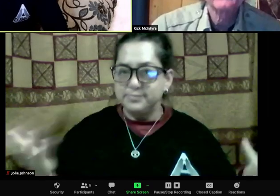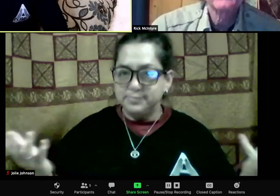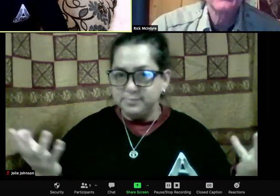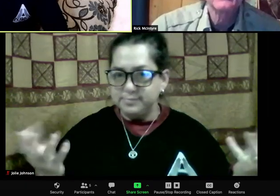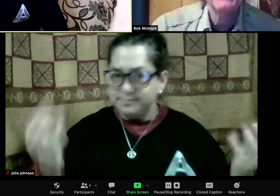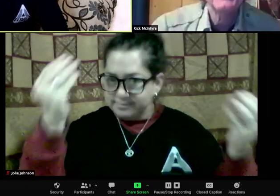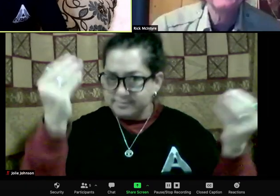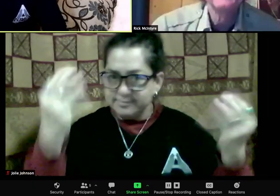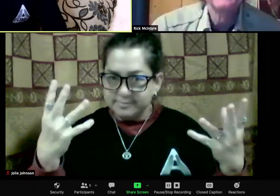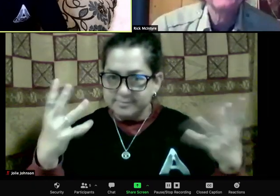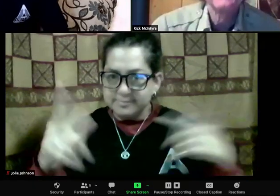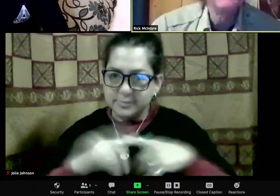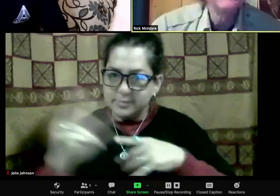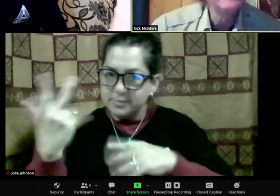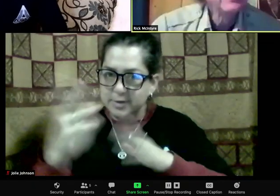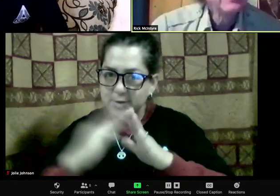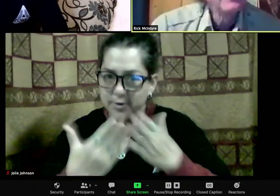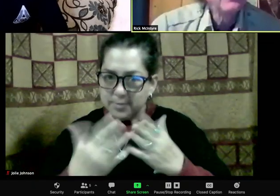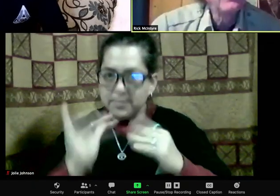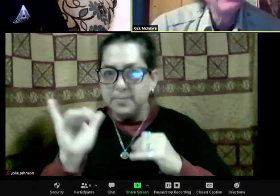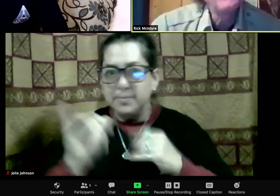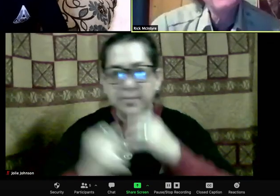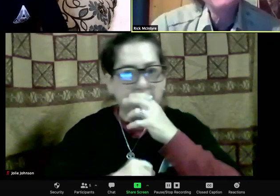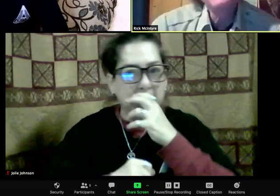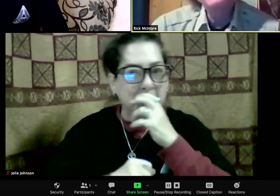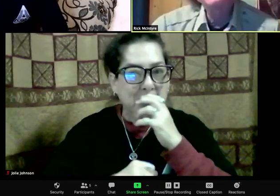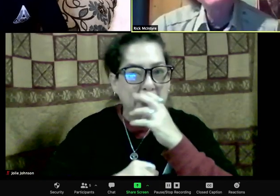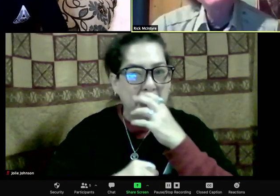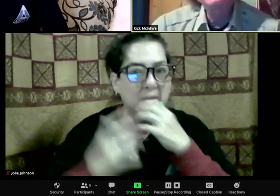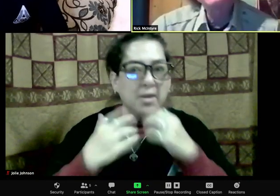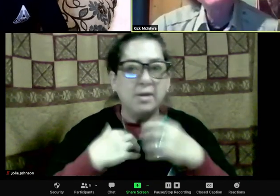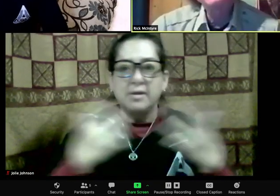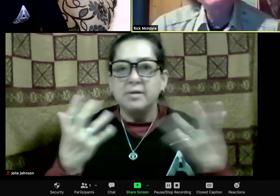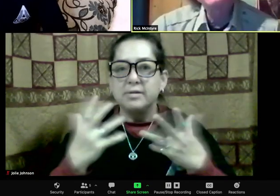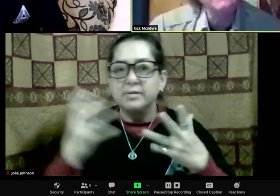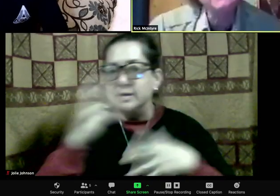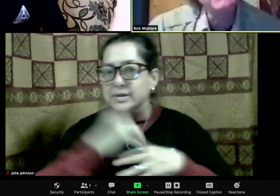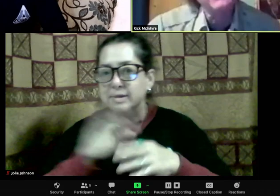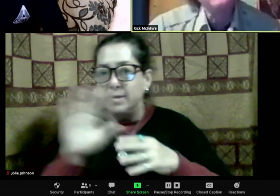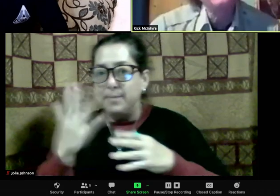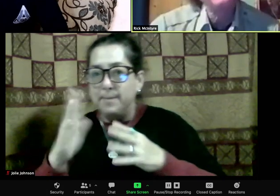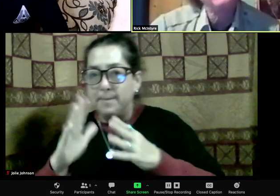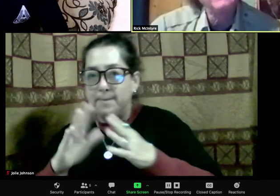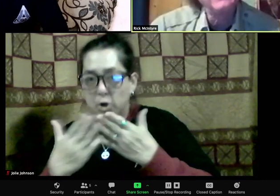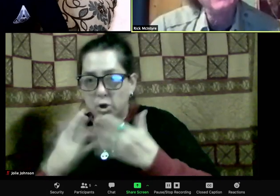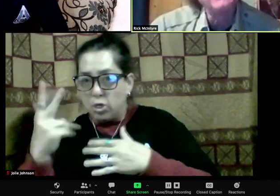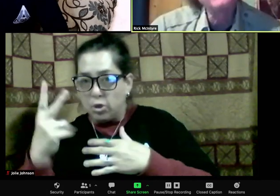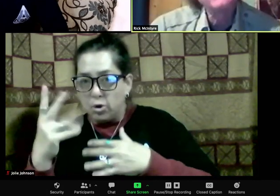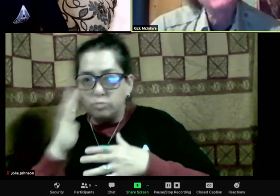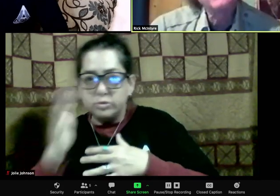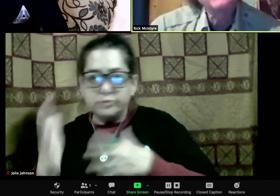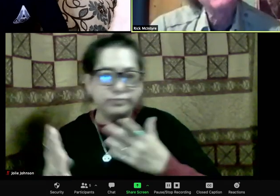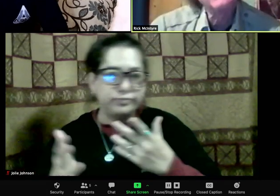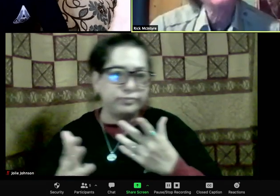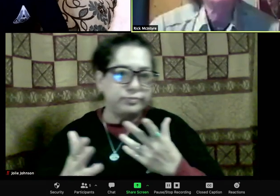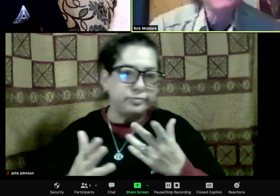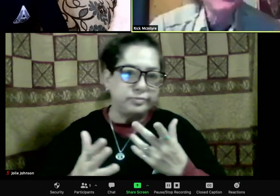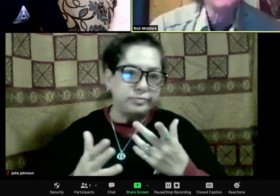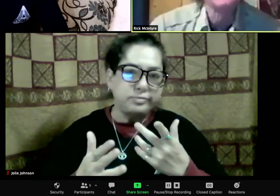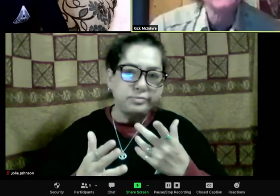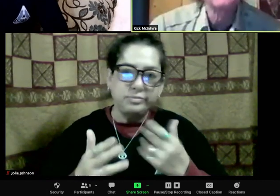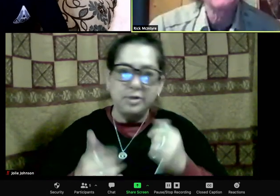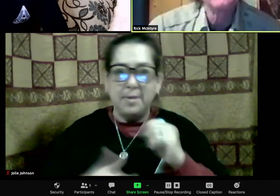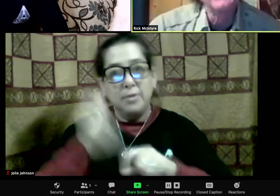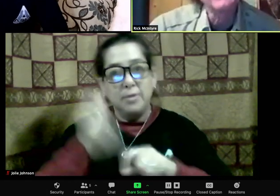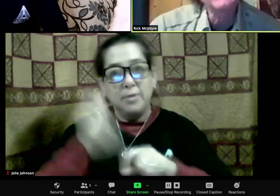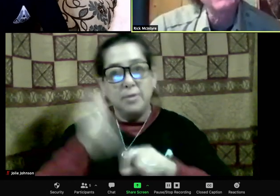book already. want to know about it. Okay. So that's a great segue. So many people are so excited about your third book, they want to know about